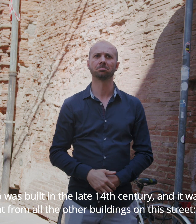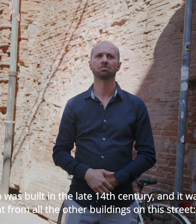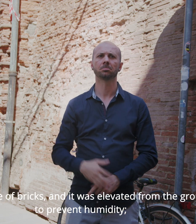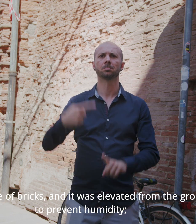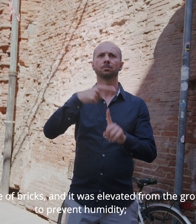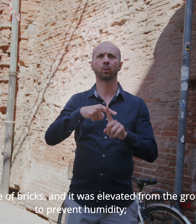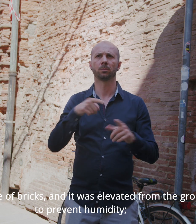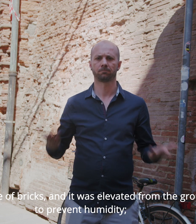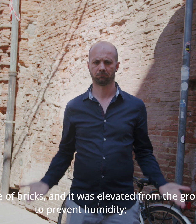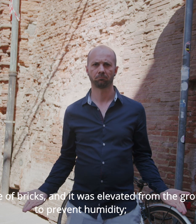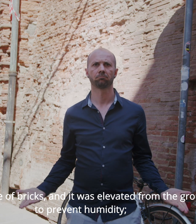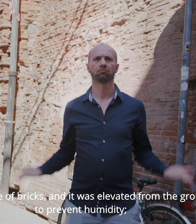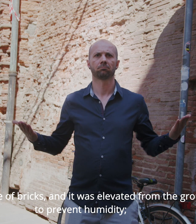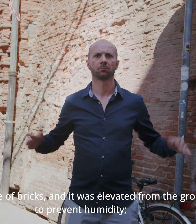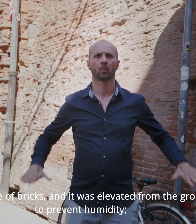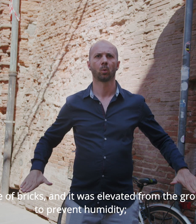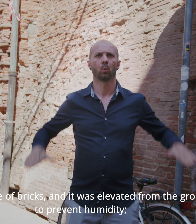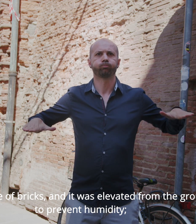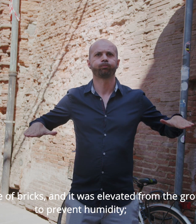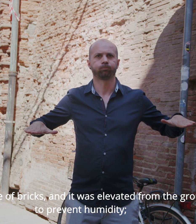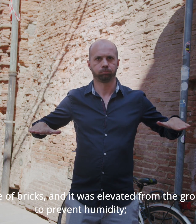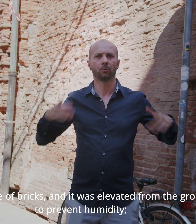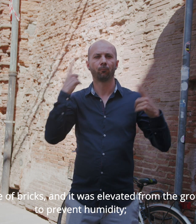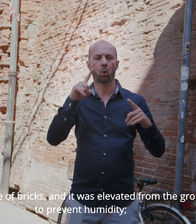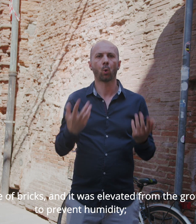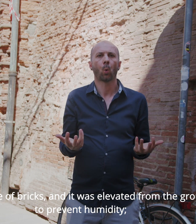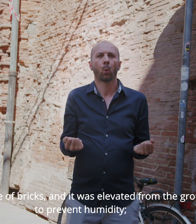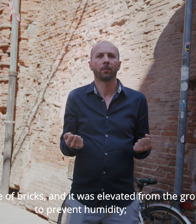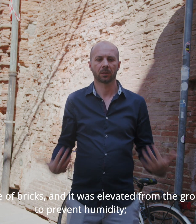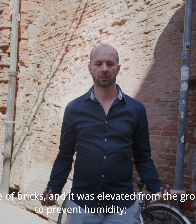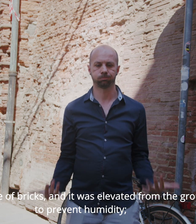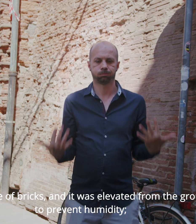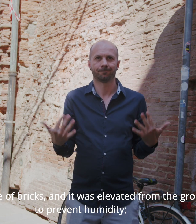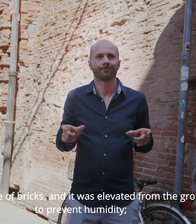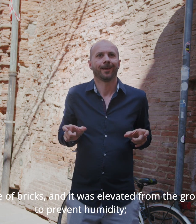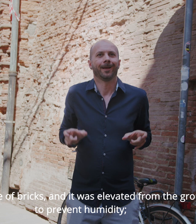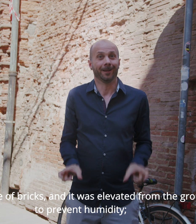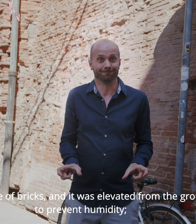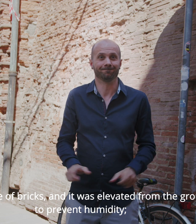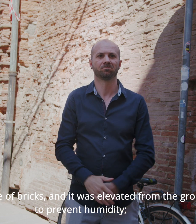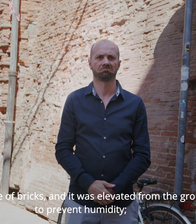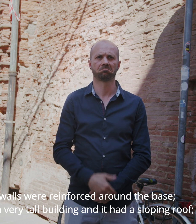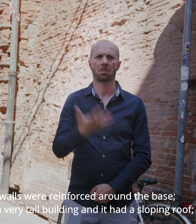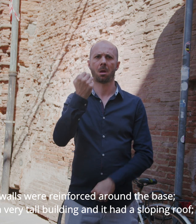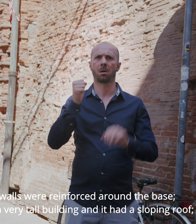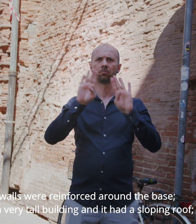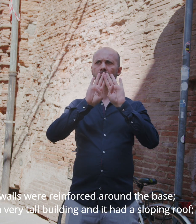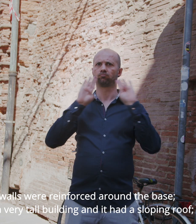It was made of bricks, and it was elevated from the ground to prevent humidity. Its walls were